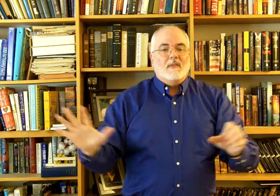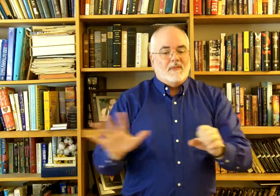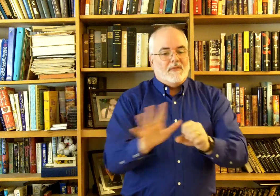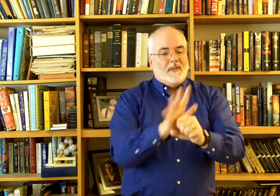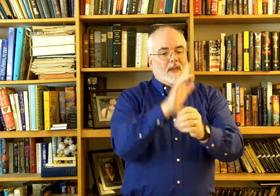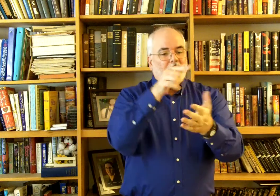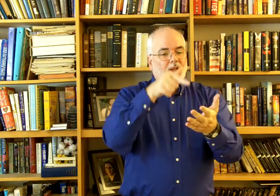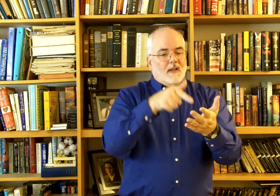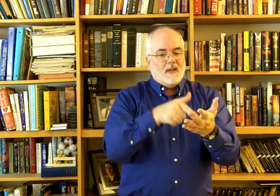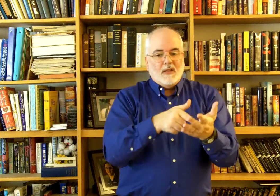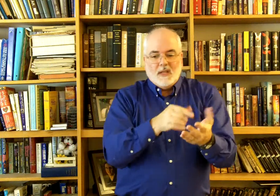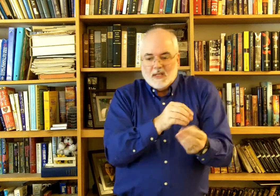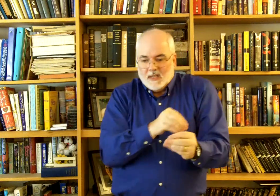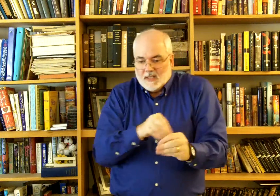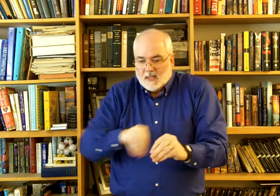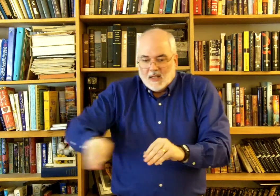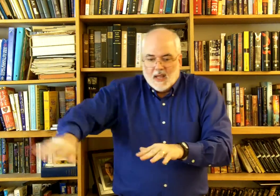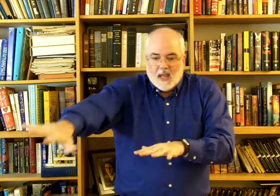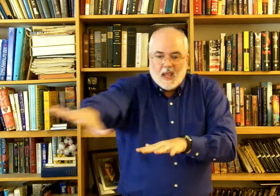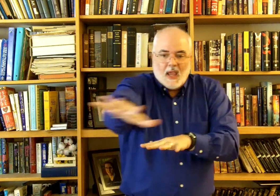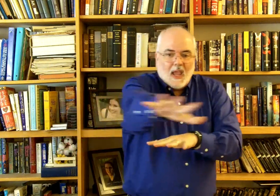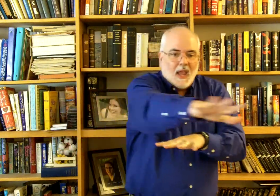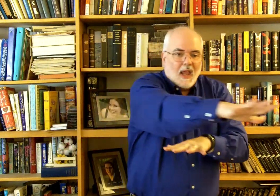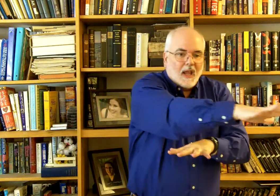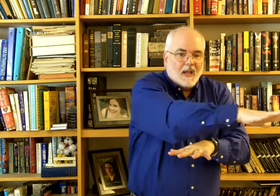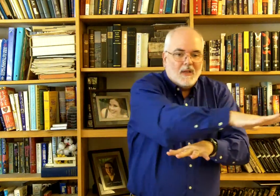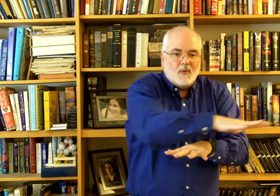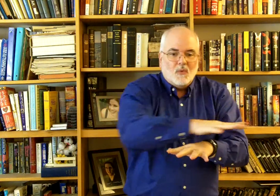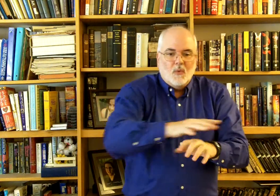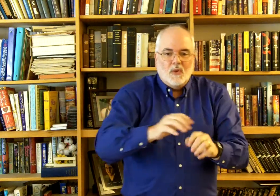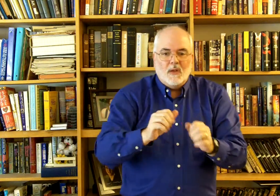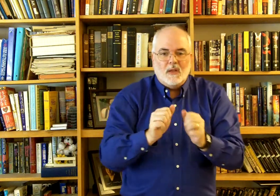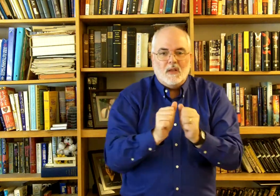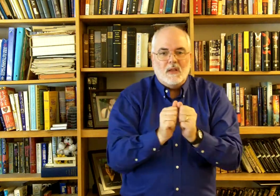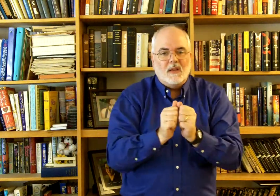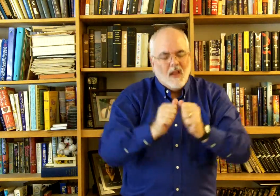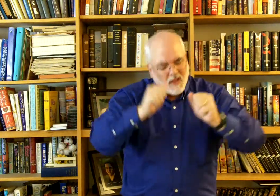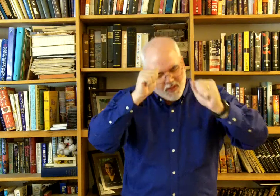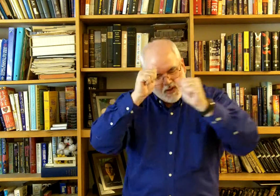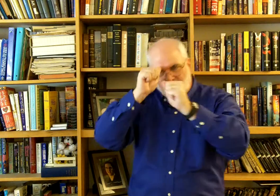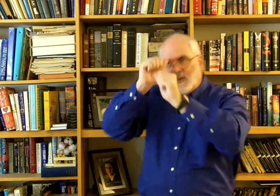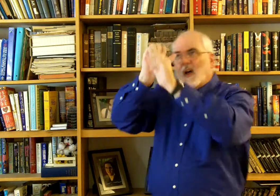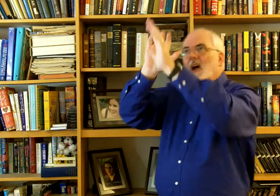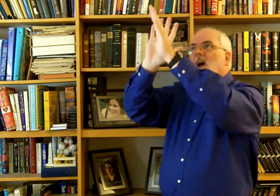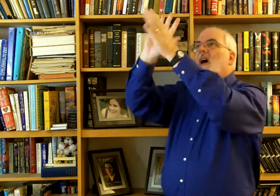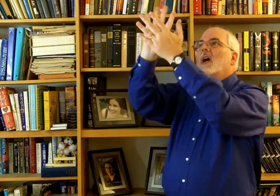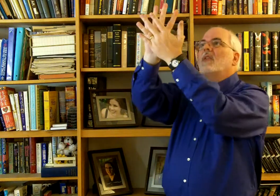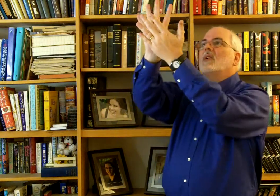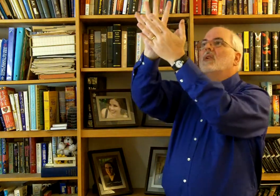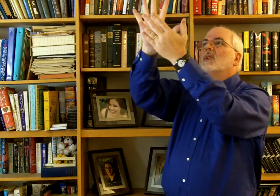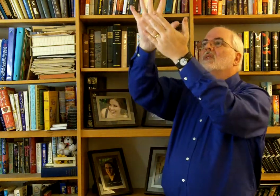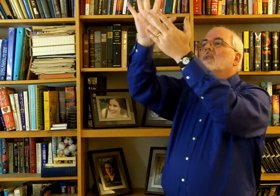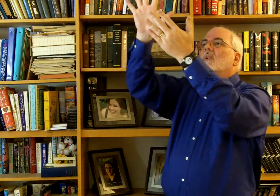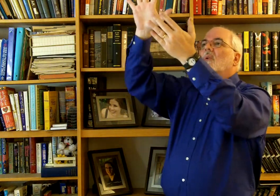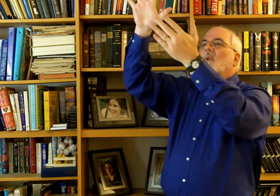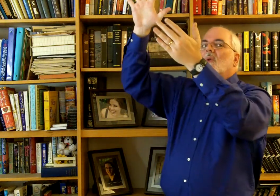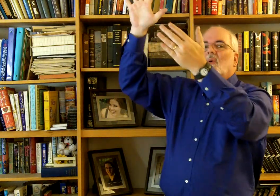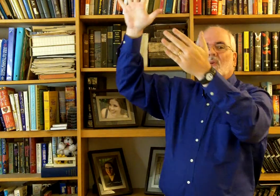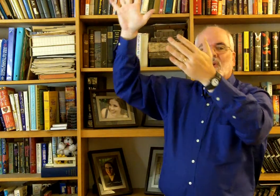Fill this land With With The Father's glory